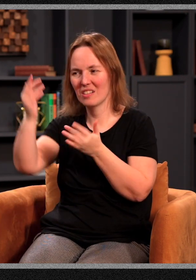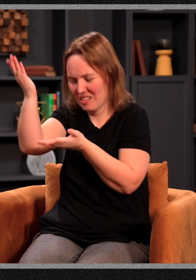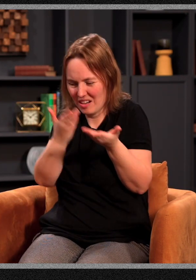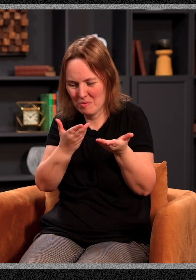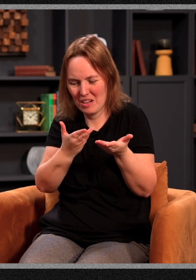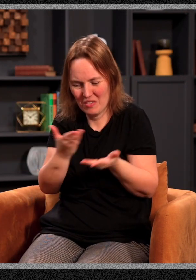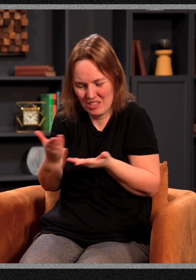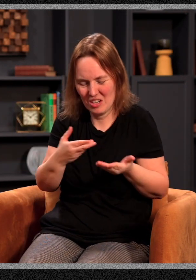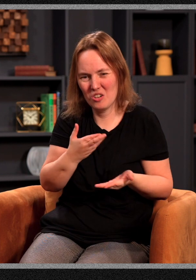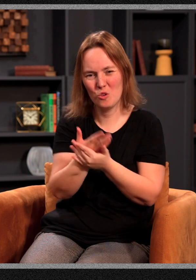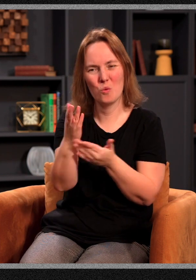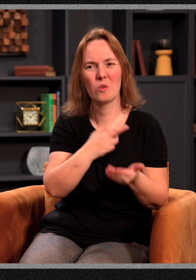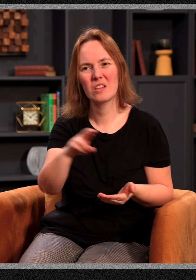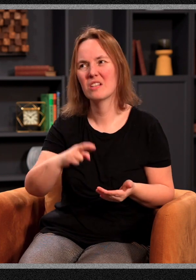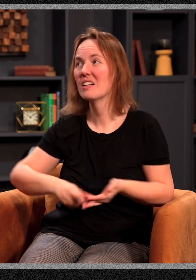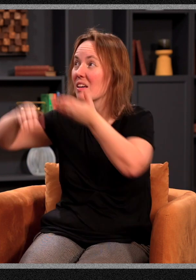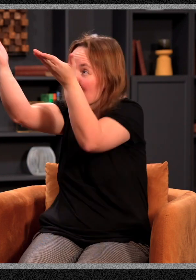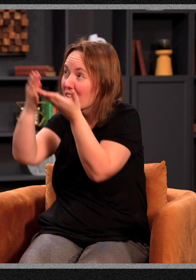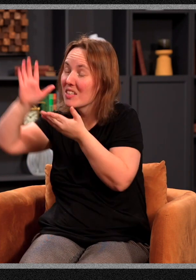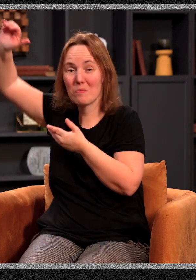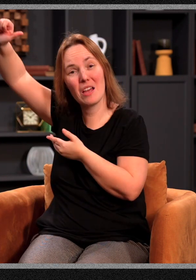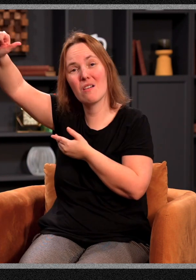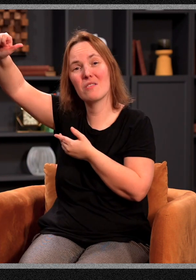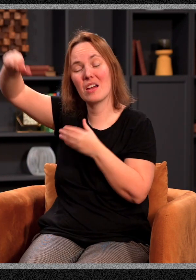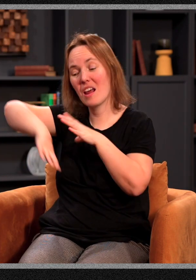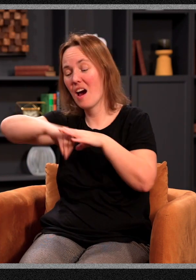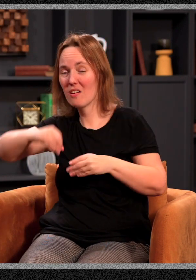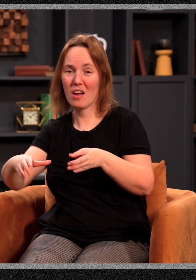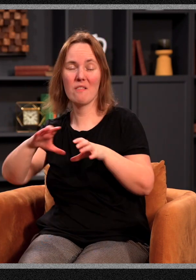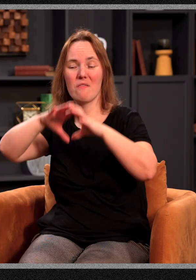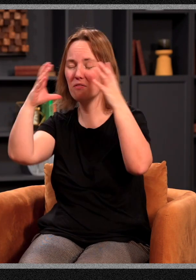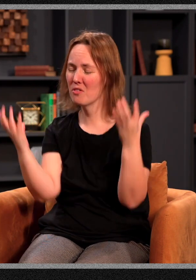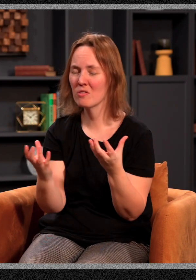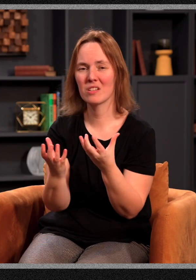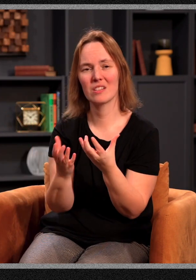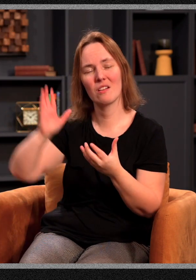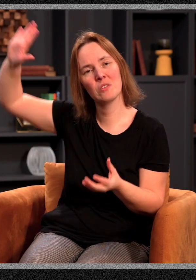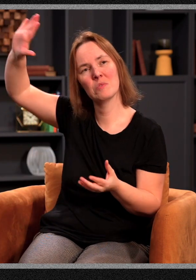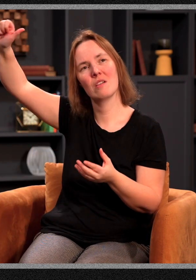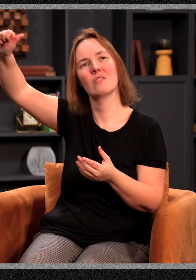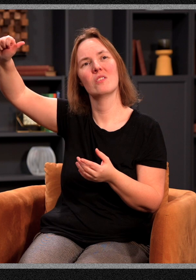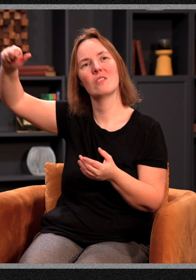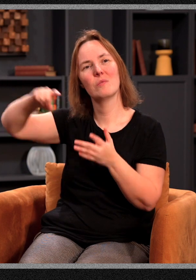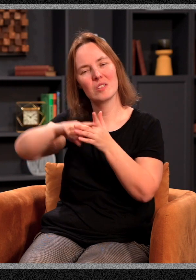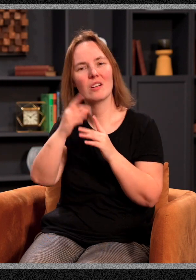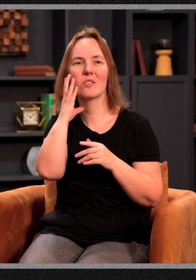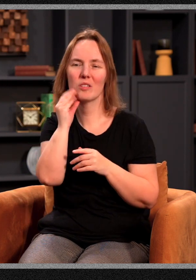come to give us a new religion. He comes to give us himself. And out of that fullness of himself, we begin to experience